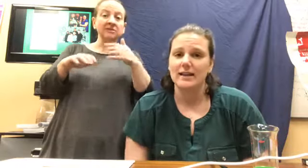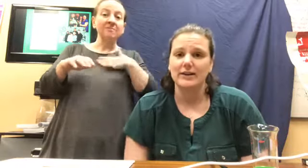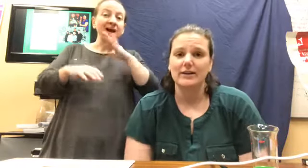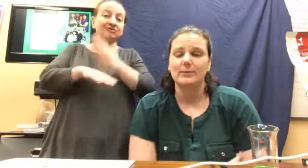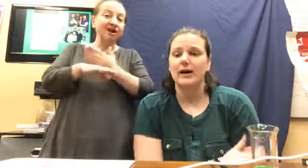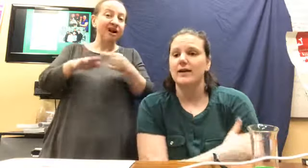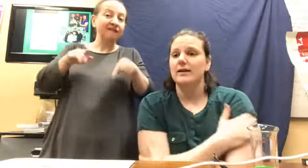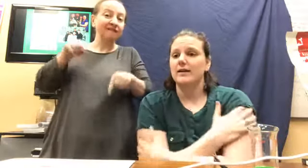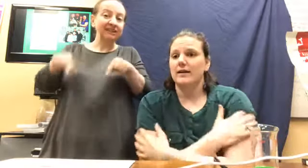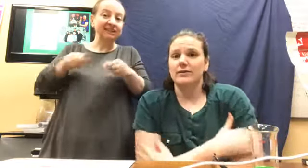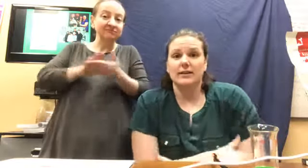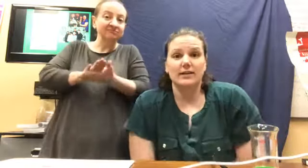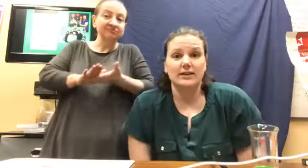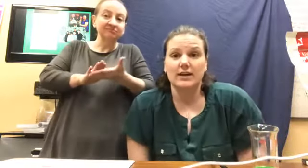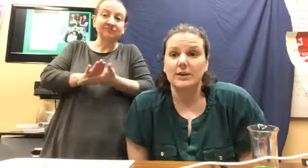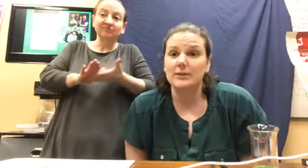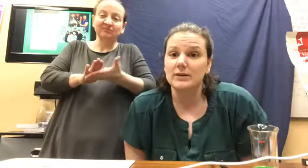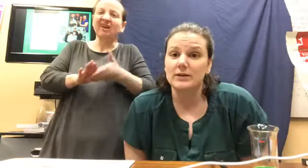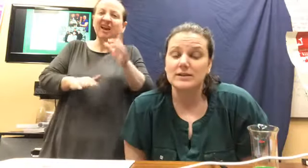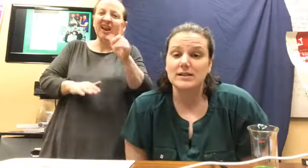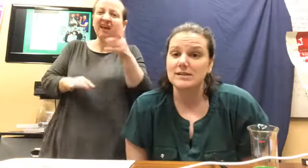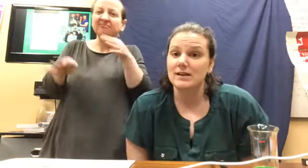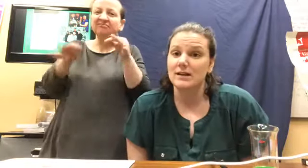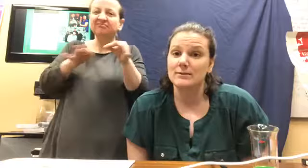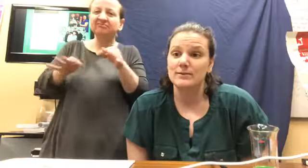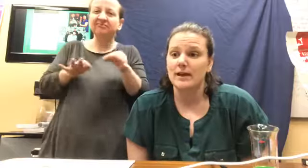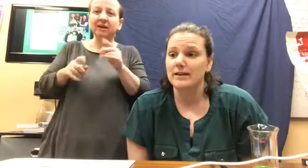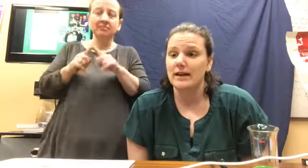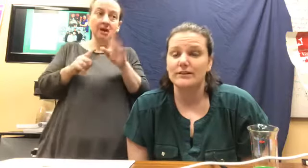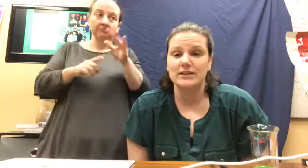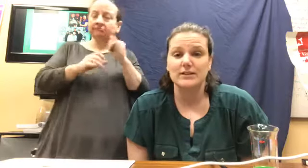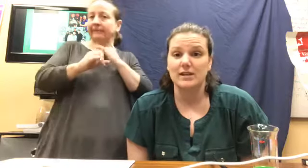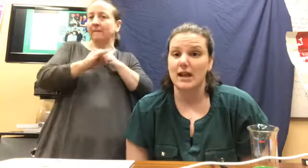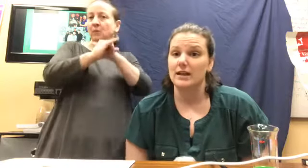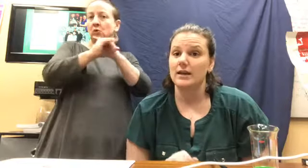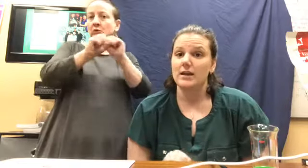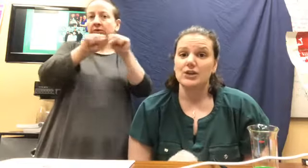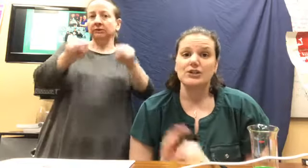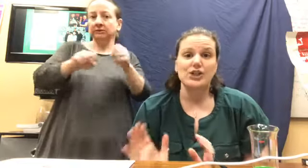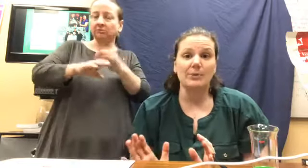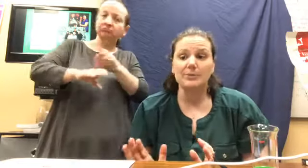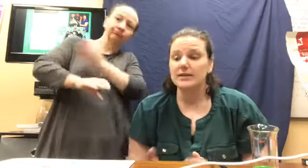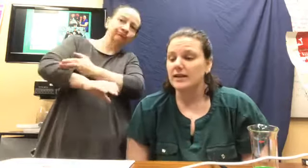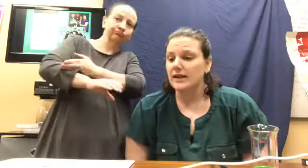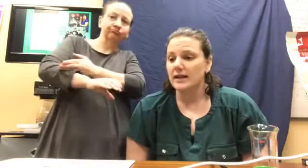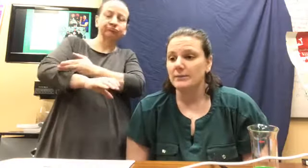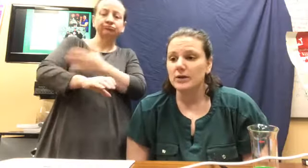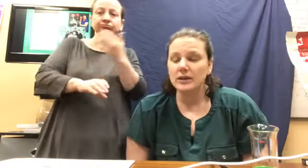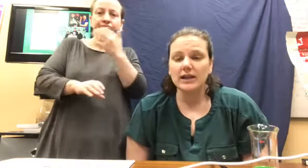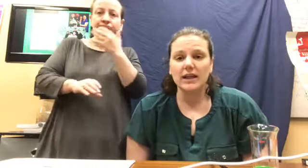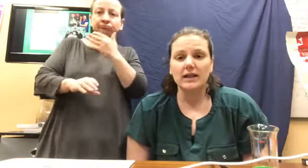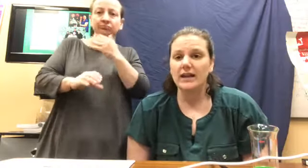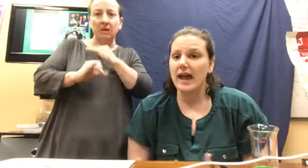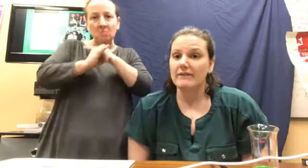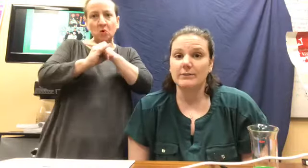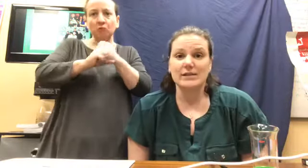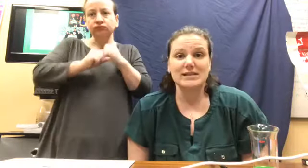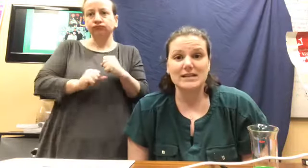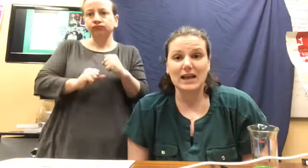later, but really their immune system, they've just like jumped in immunity. They haven't been sick,